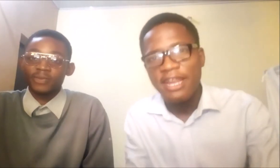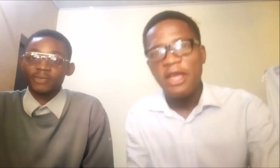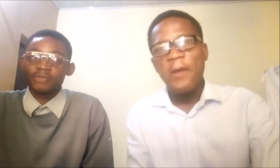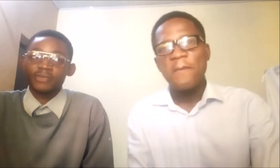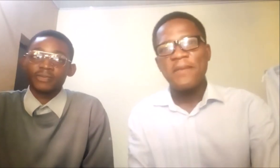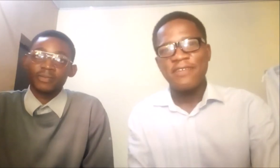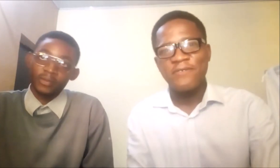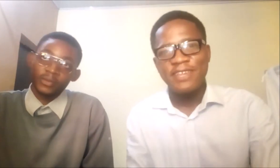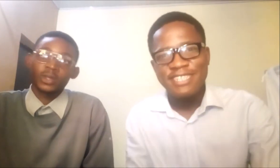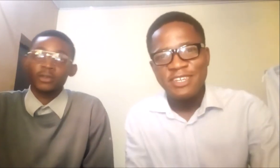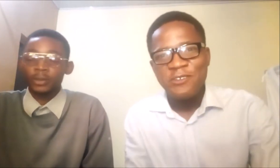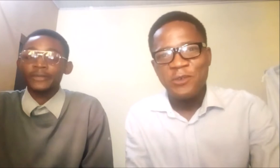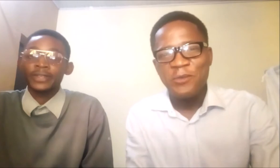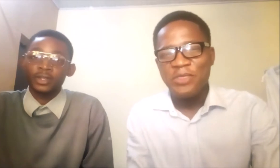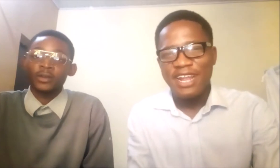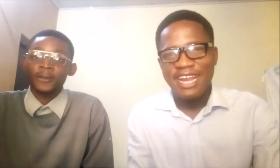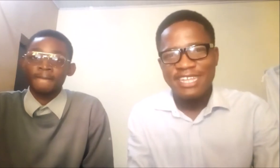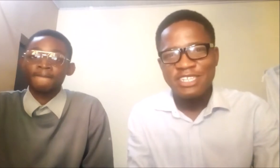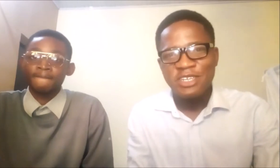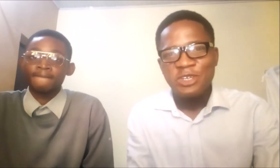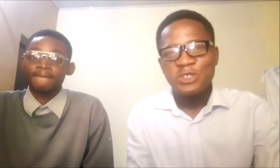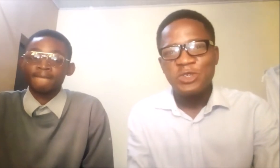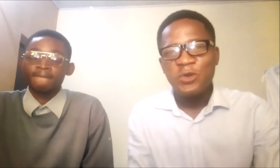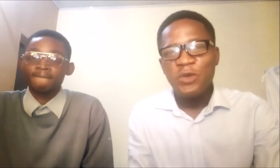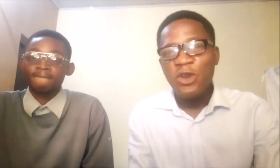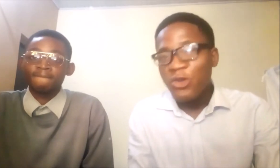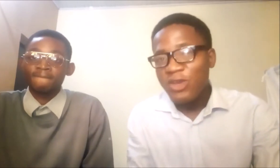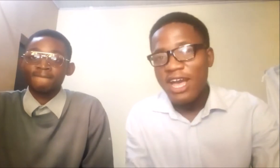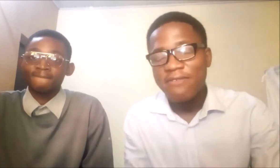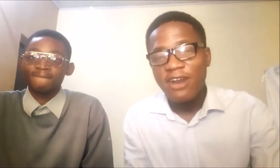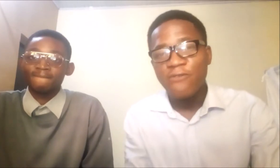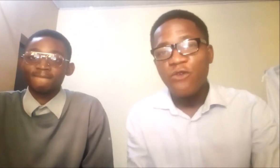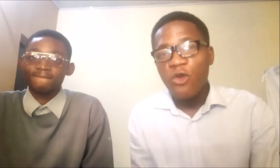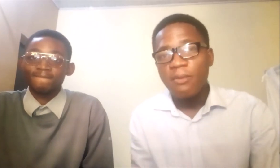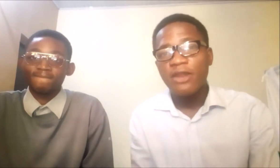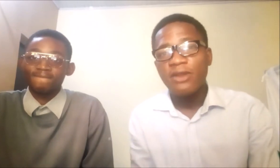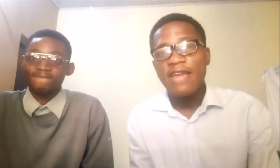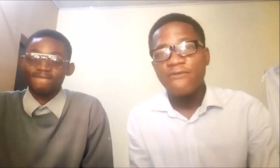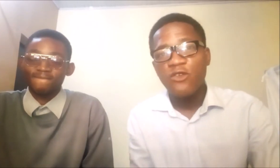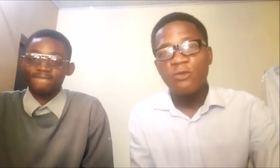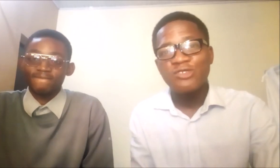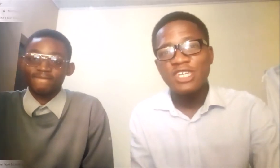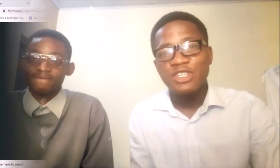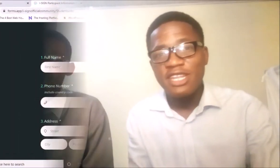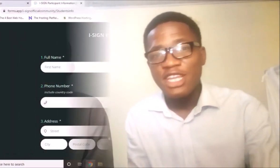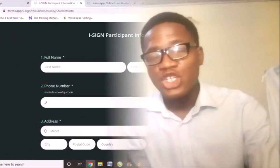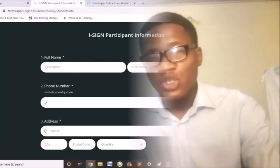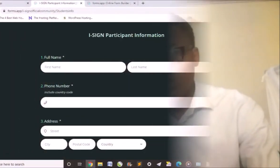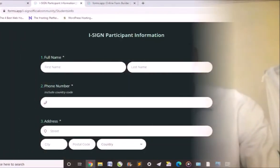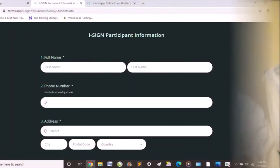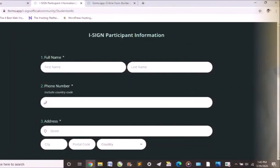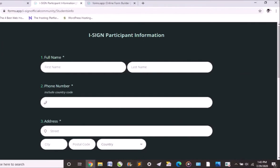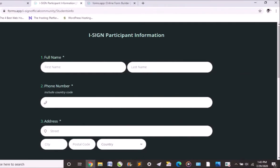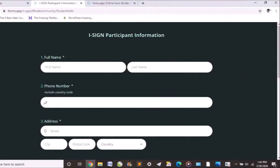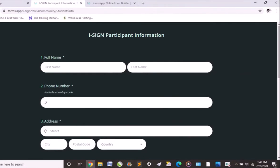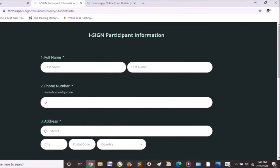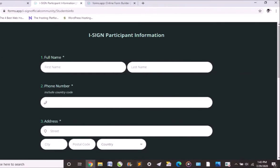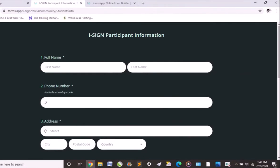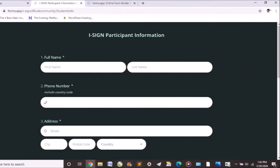benefit from the class. So, we also have a form. An online form. We'll send you the link shortly. We will